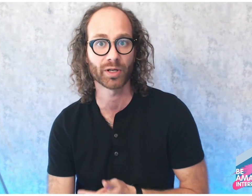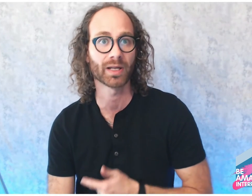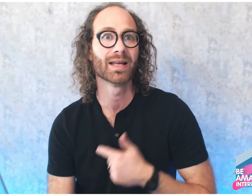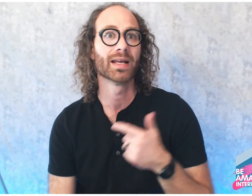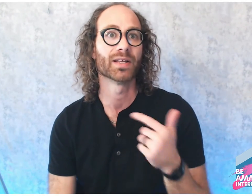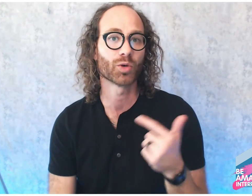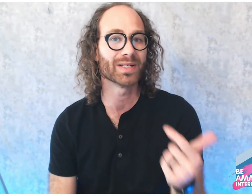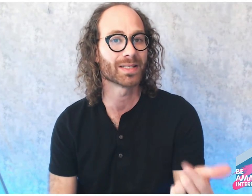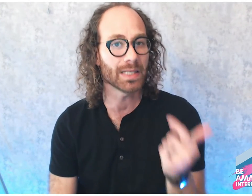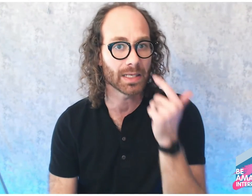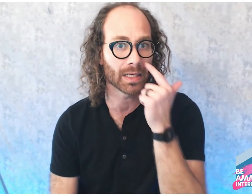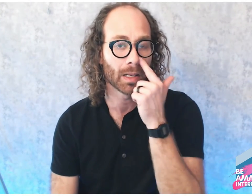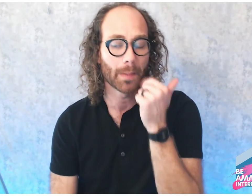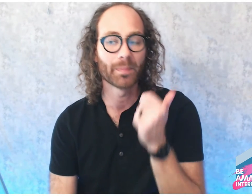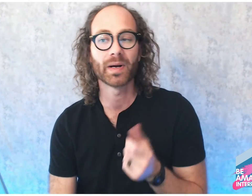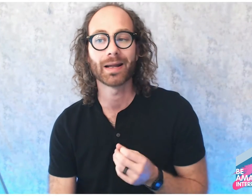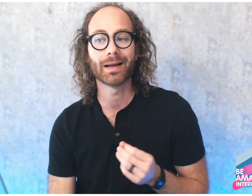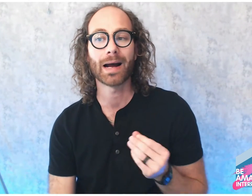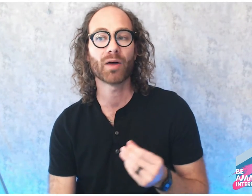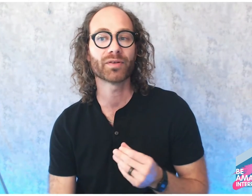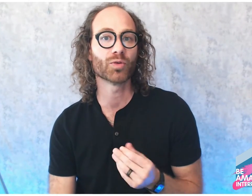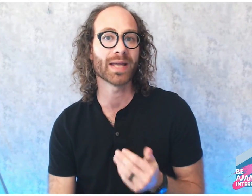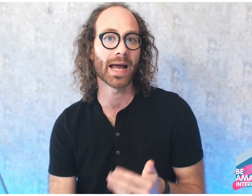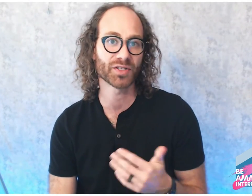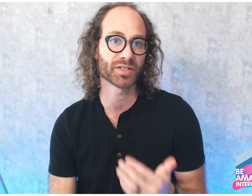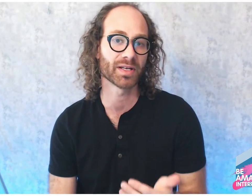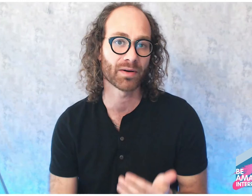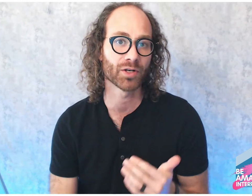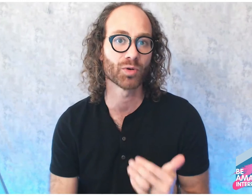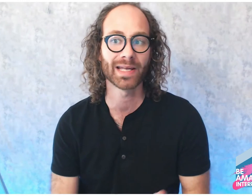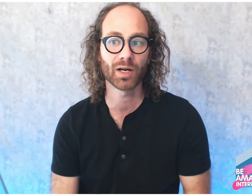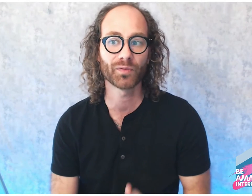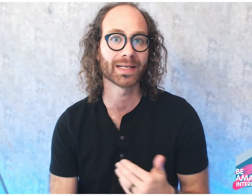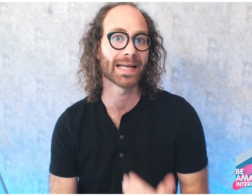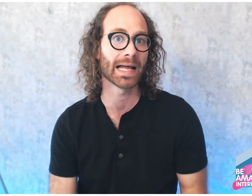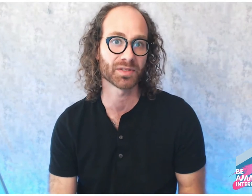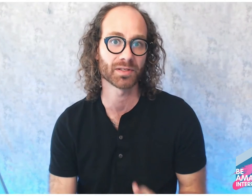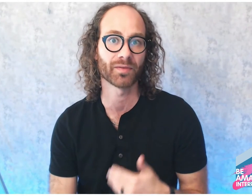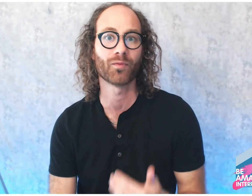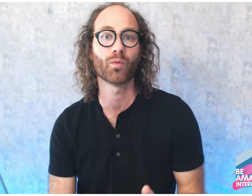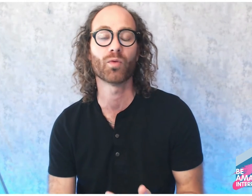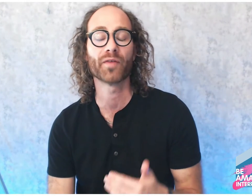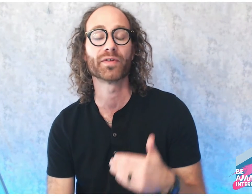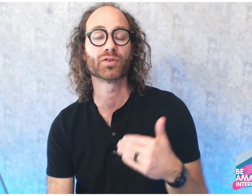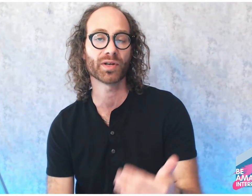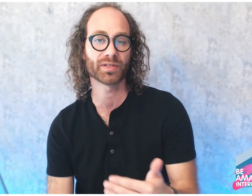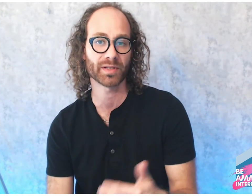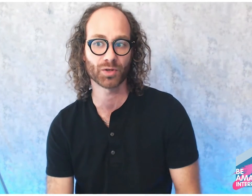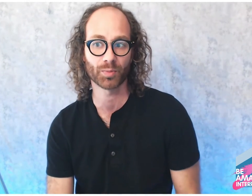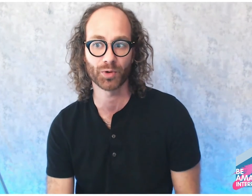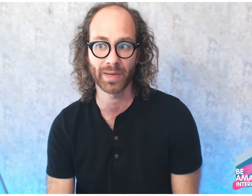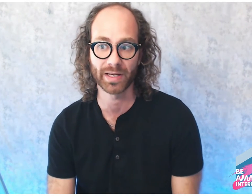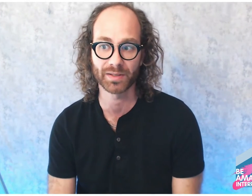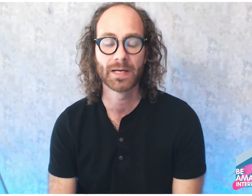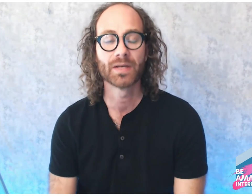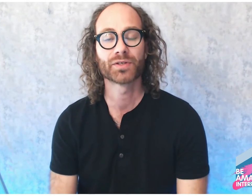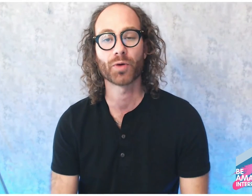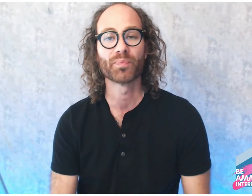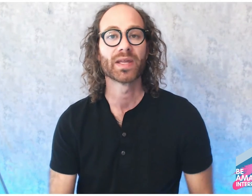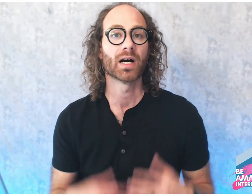And so we see it. But how often do we actually sit down and do a careful analysis of the choices the interpreter makes? So the